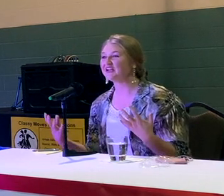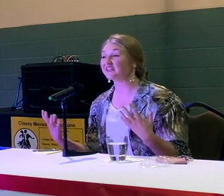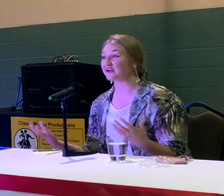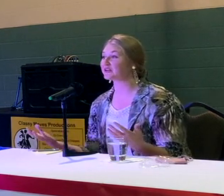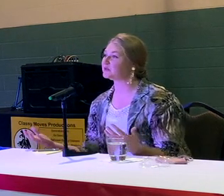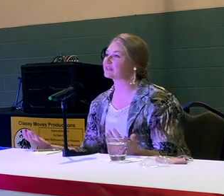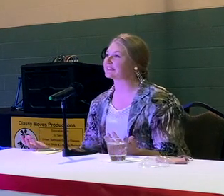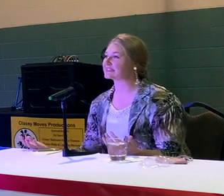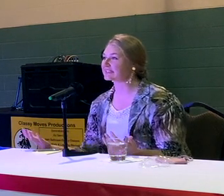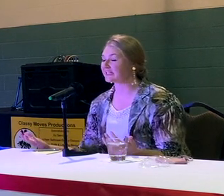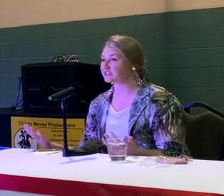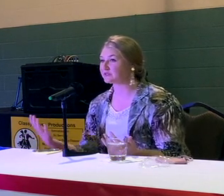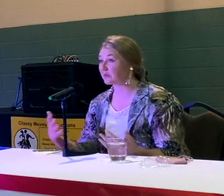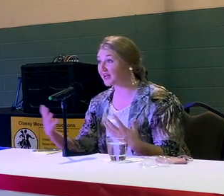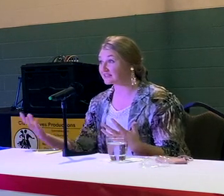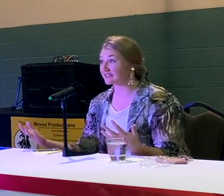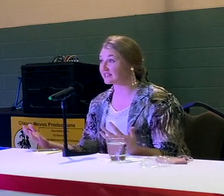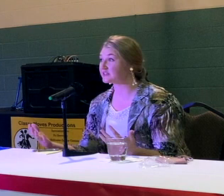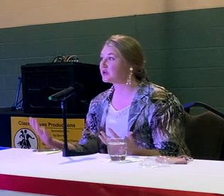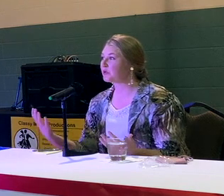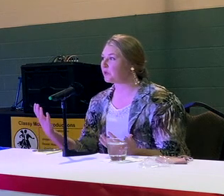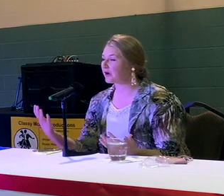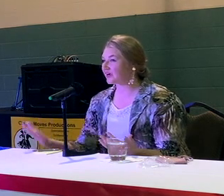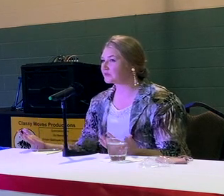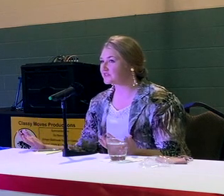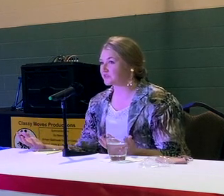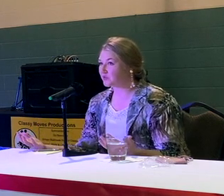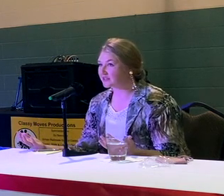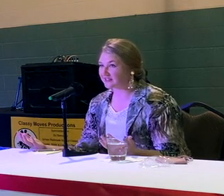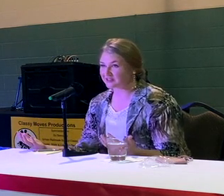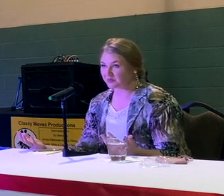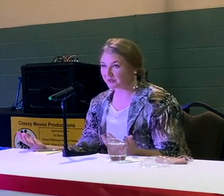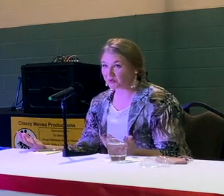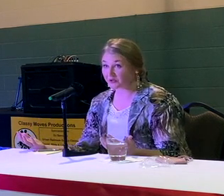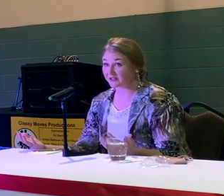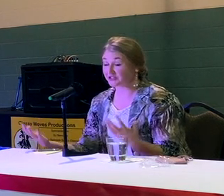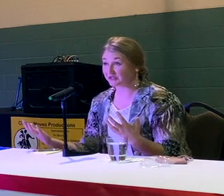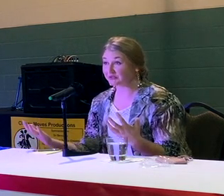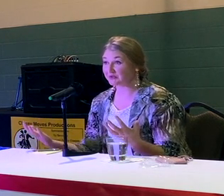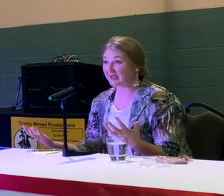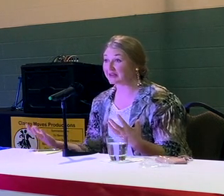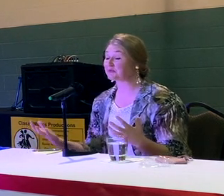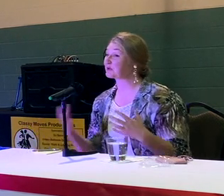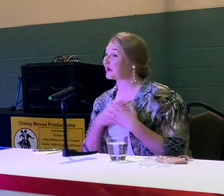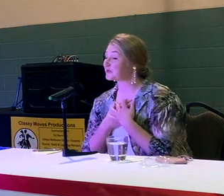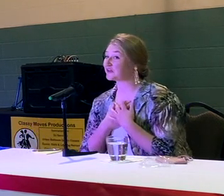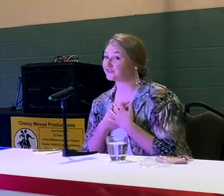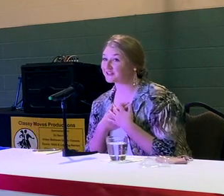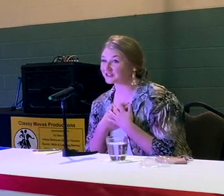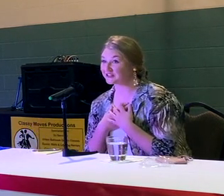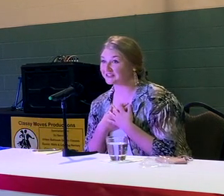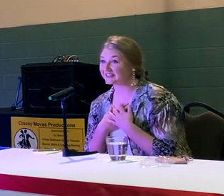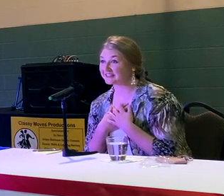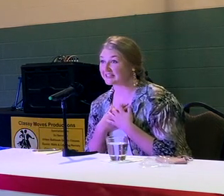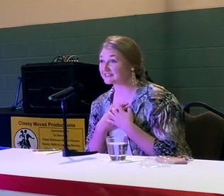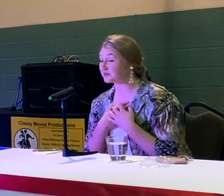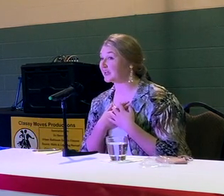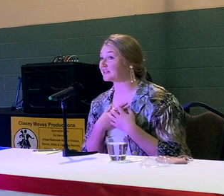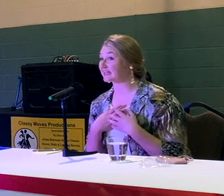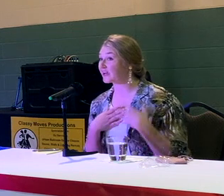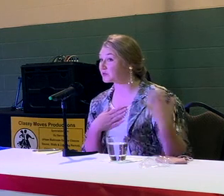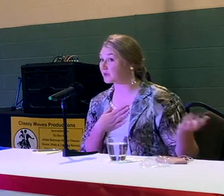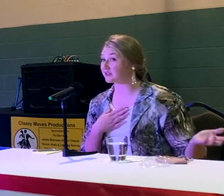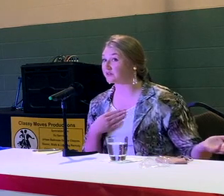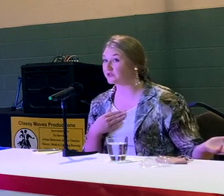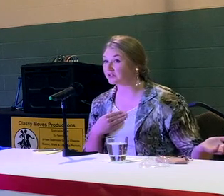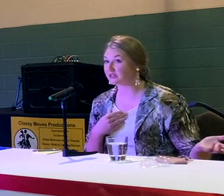way that our community is engaging in politics. A government doesn't work unless the people work too. And if the government official isn't